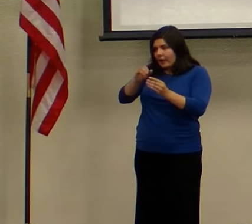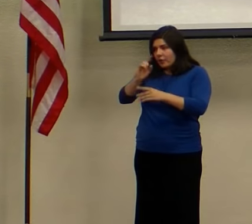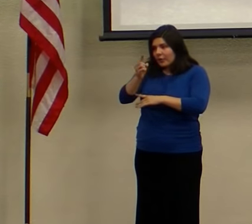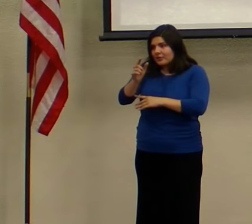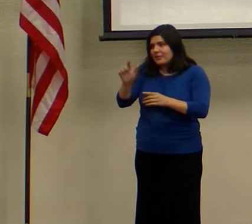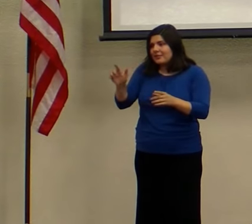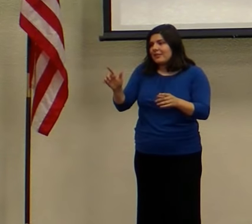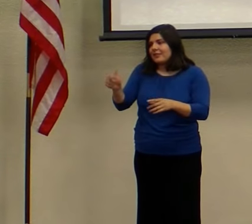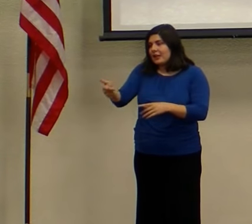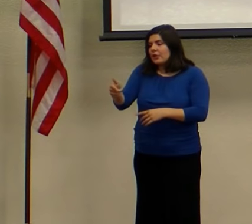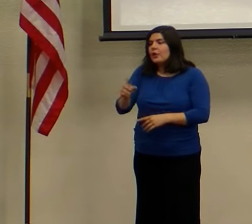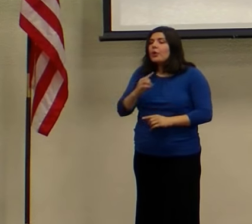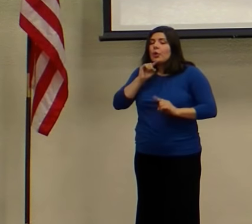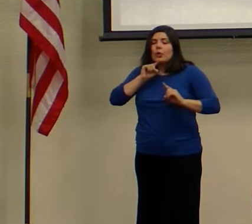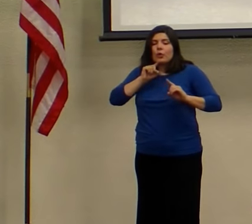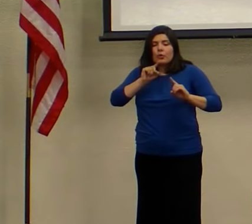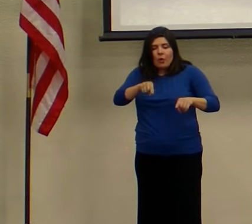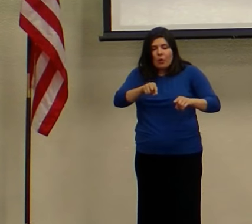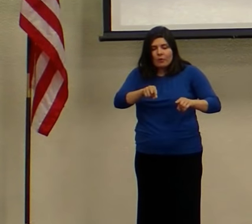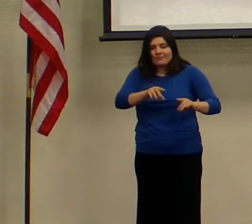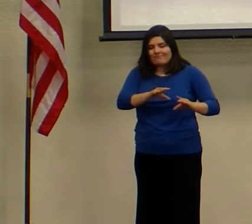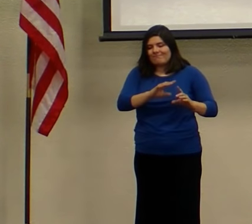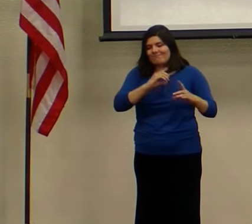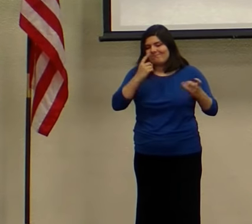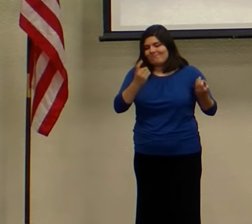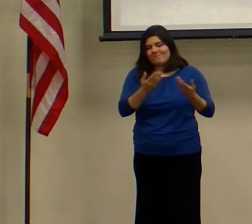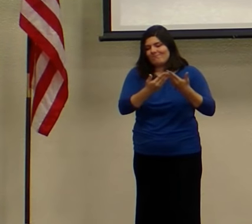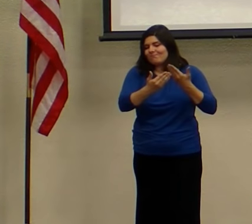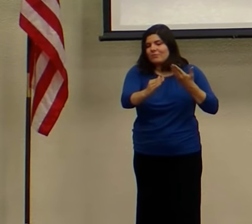Go and sin no more. Leave your life of sin.